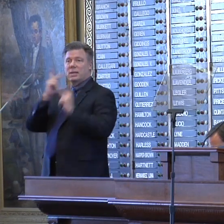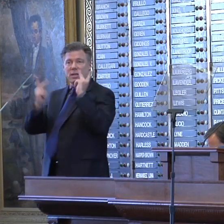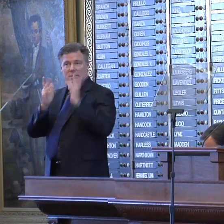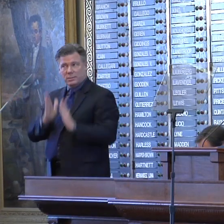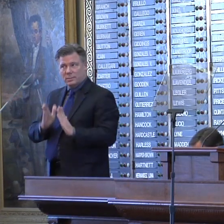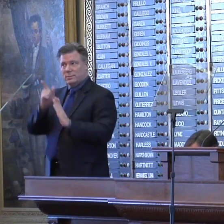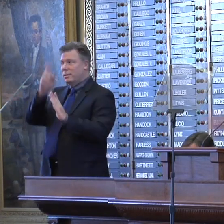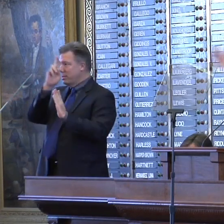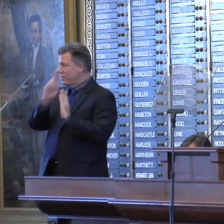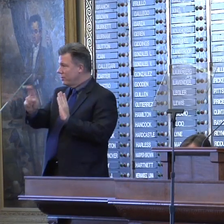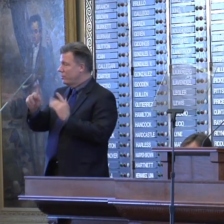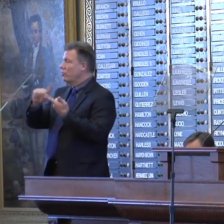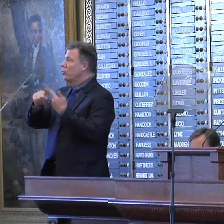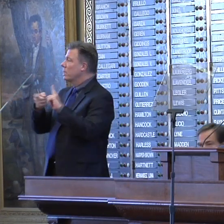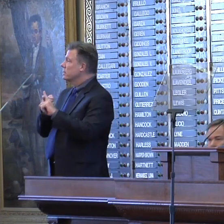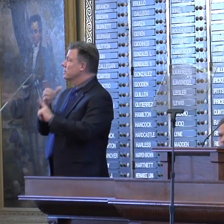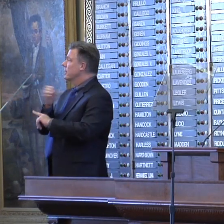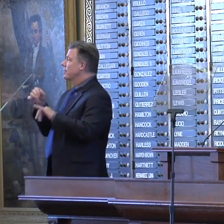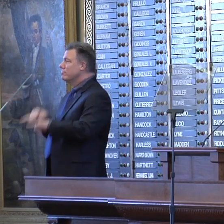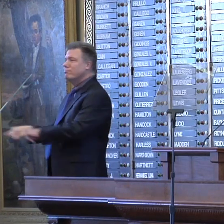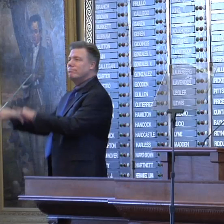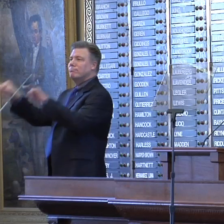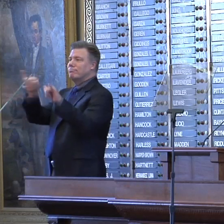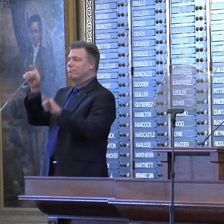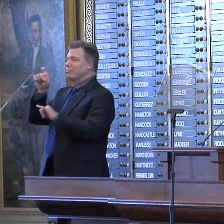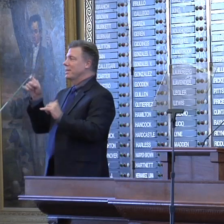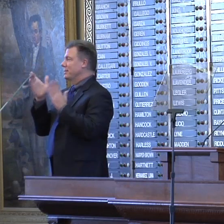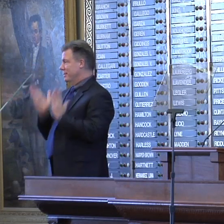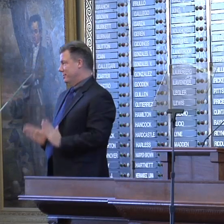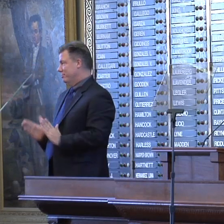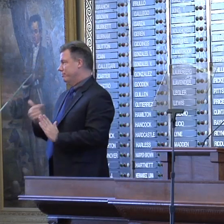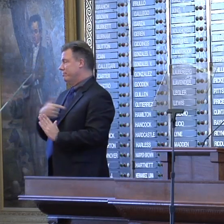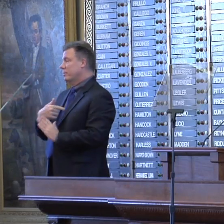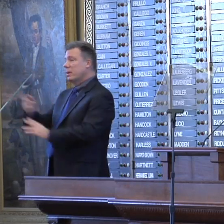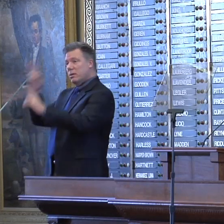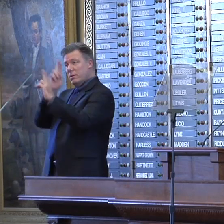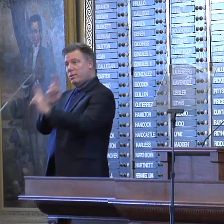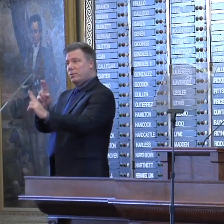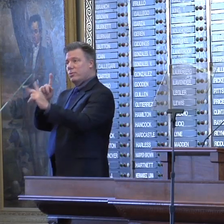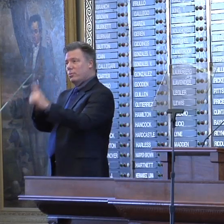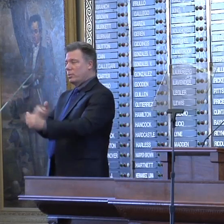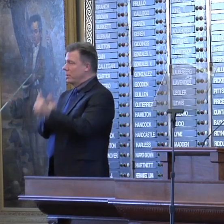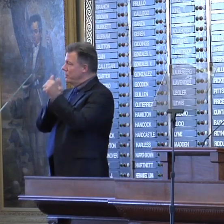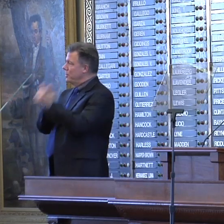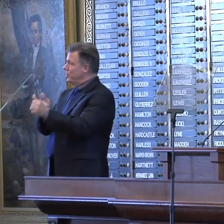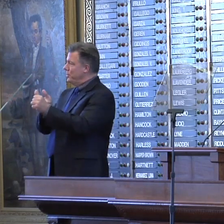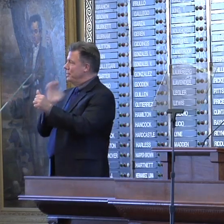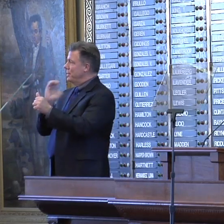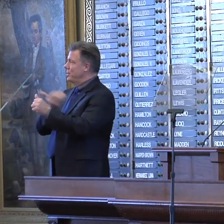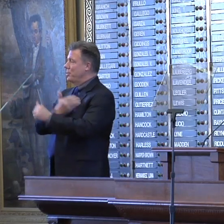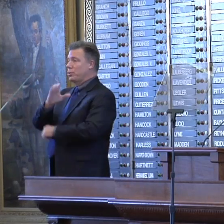friends, and fellow Texans. I'm honored to uphold our congressional tradition,